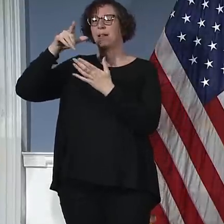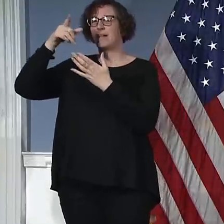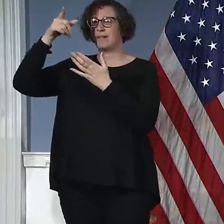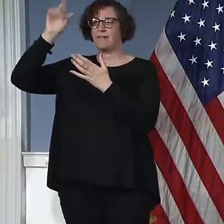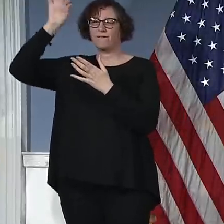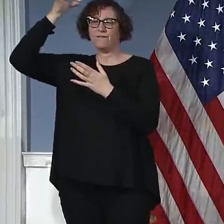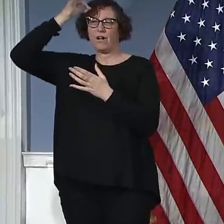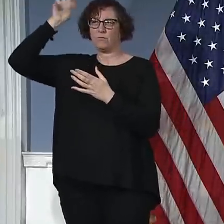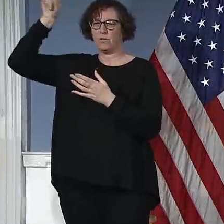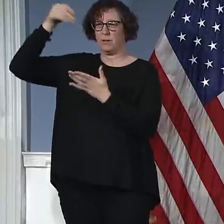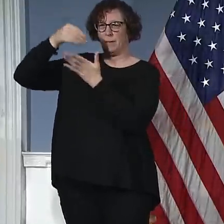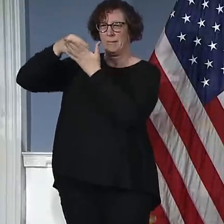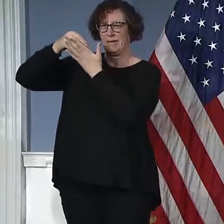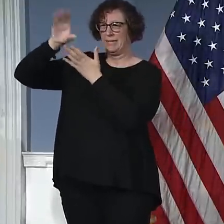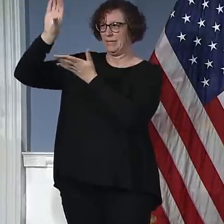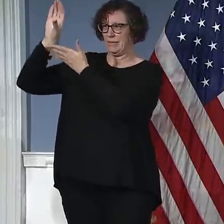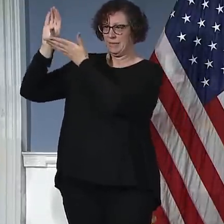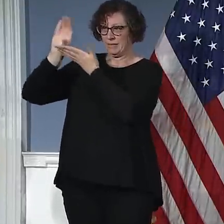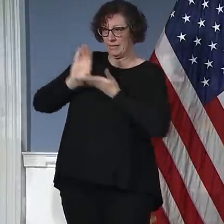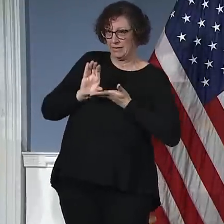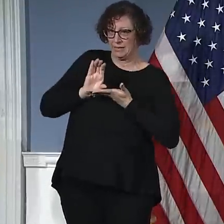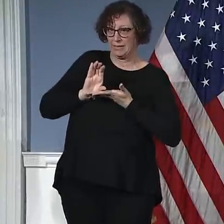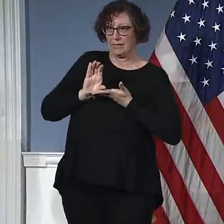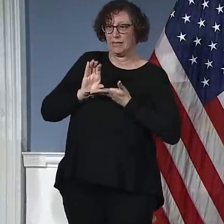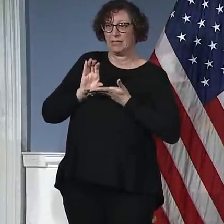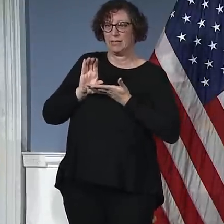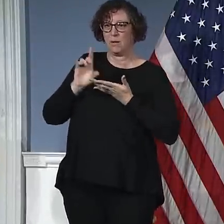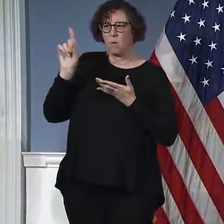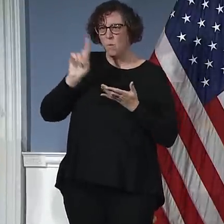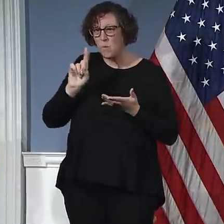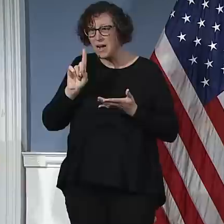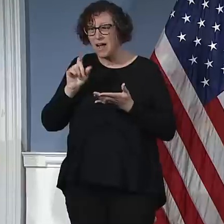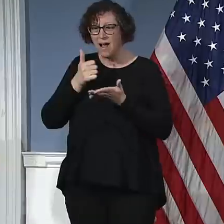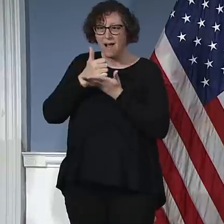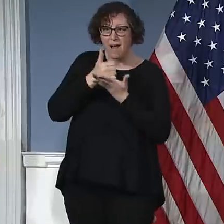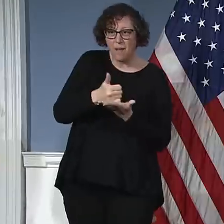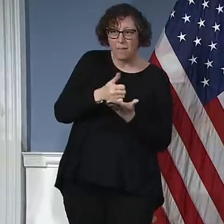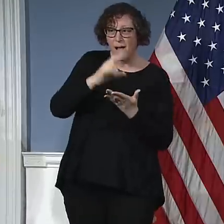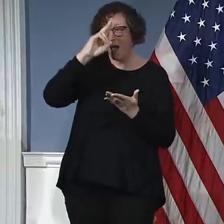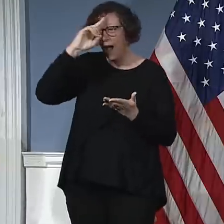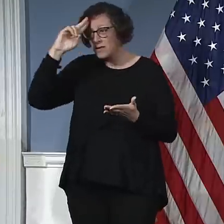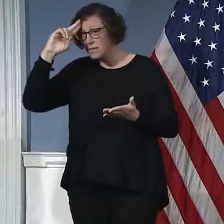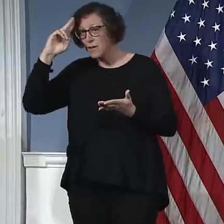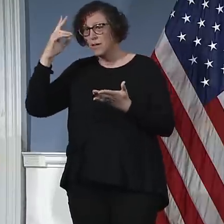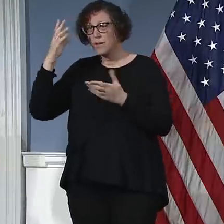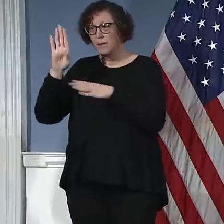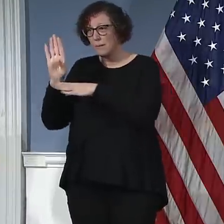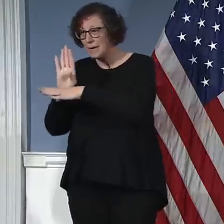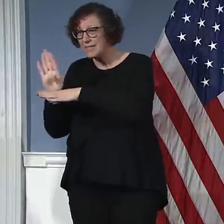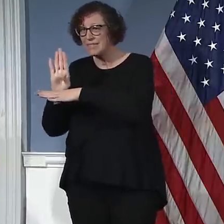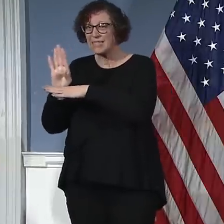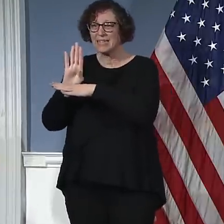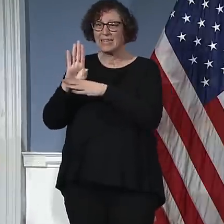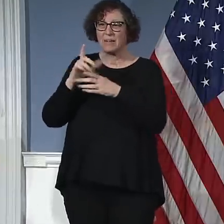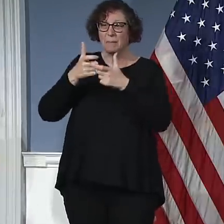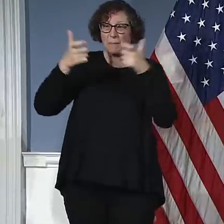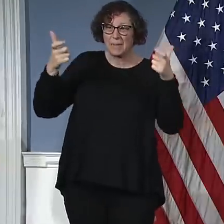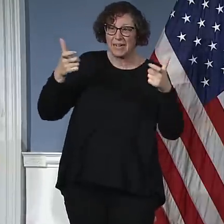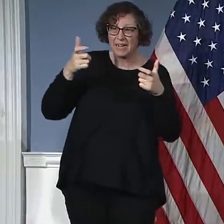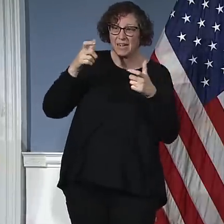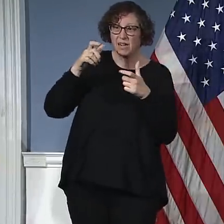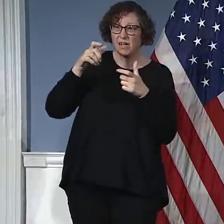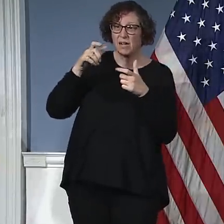governments, you know, will that be really the focus or will it be a corporate bailout more than an actual